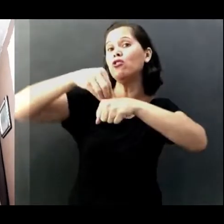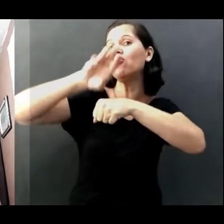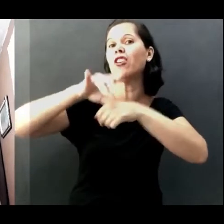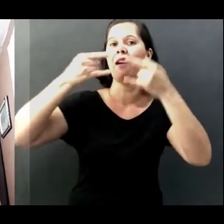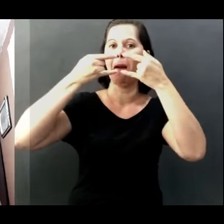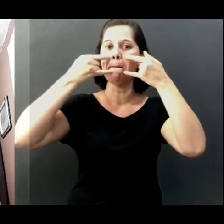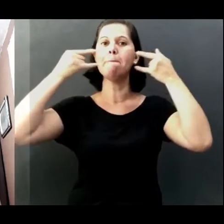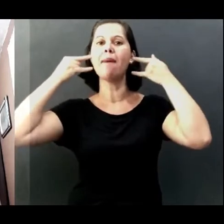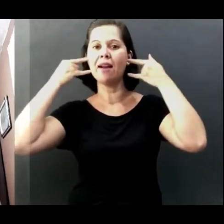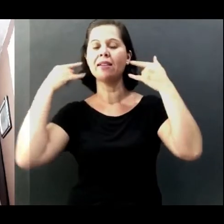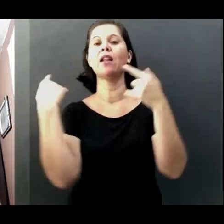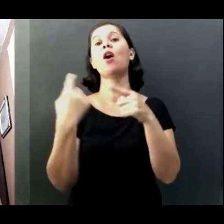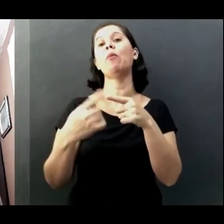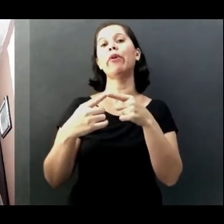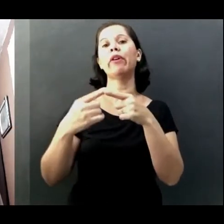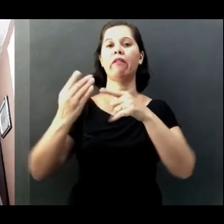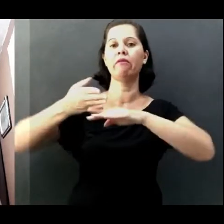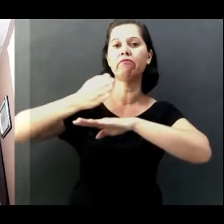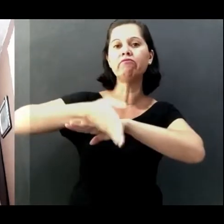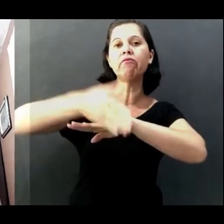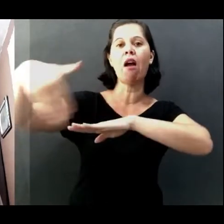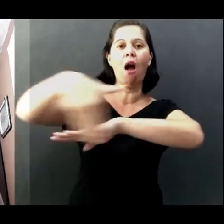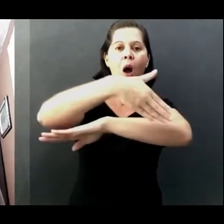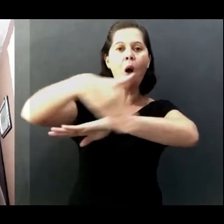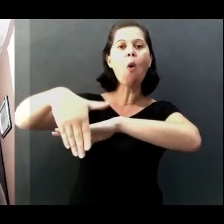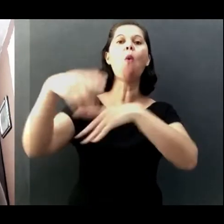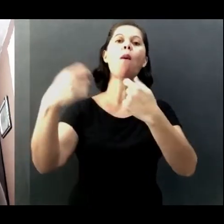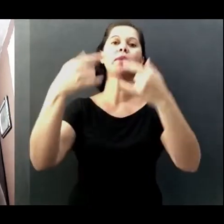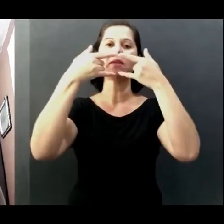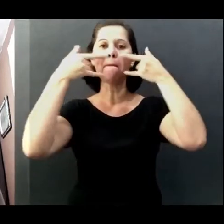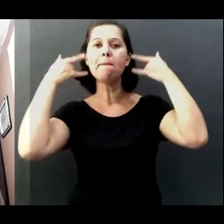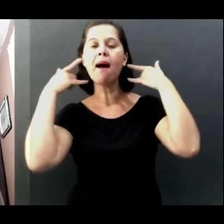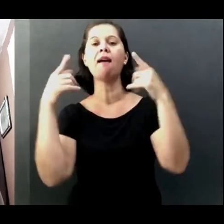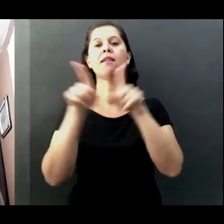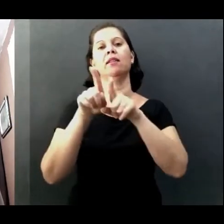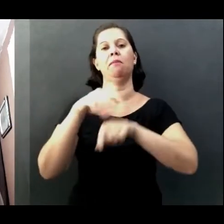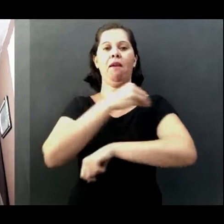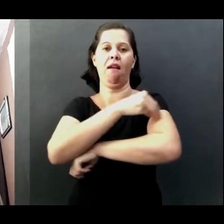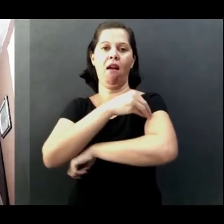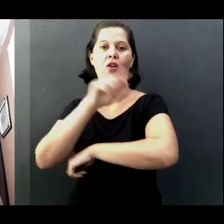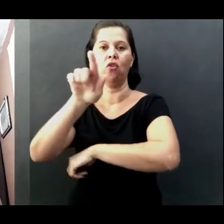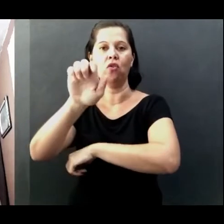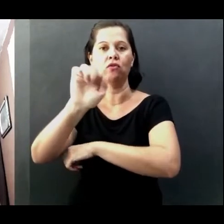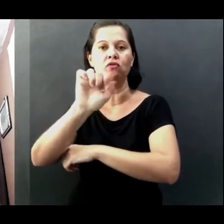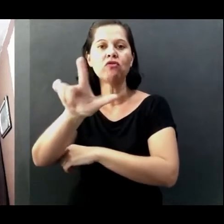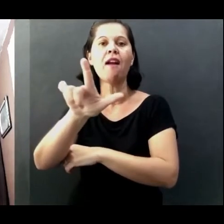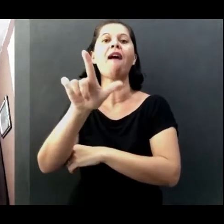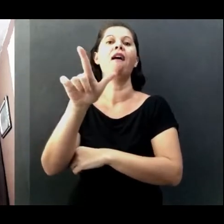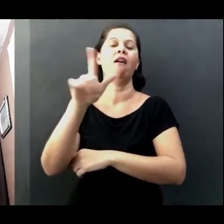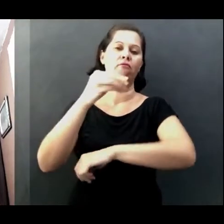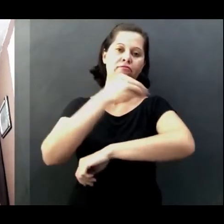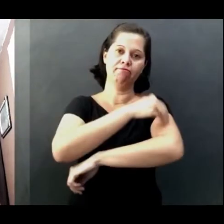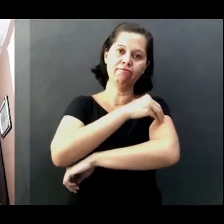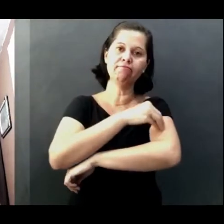when we go out, we have to be wearing masks. We must have hand sanitizer always at hand. Take